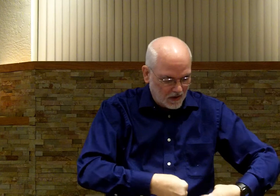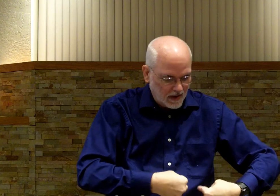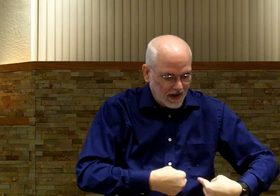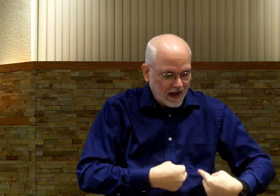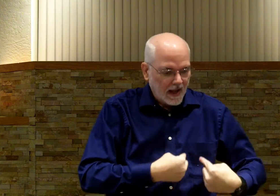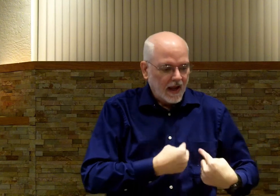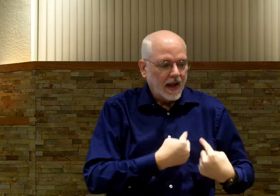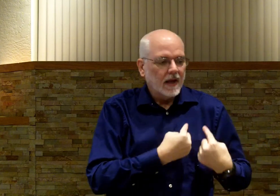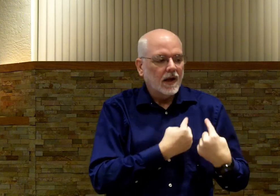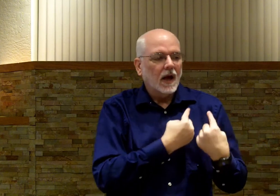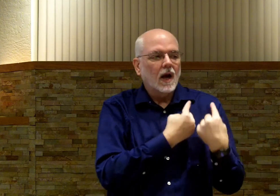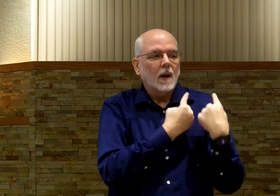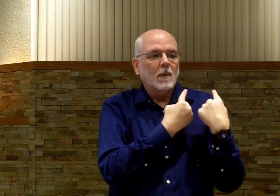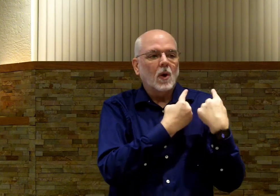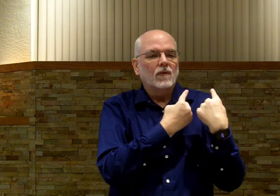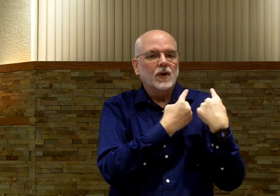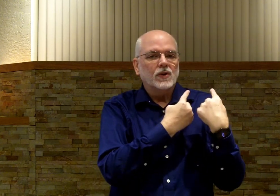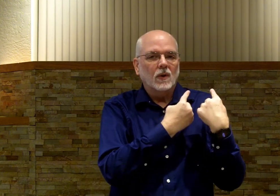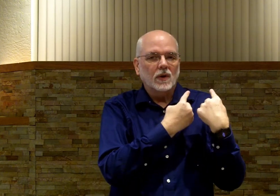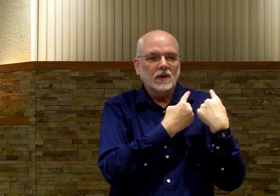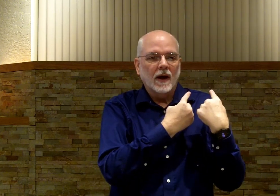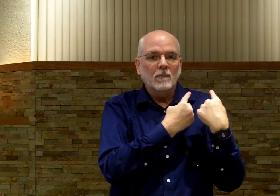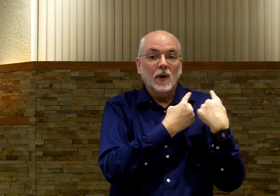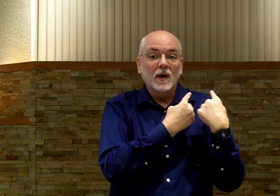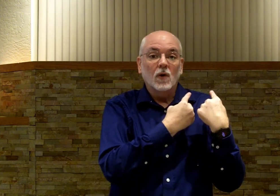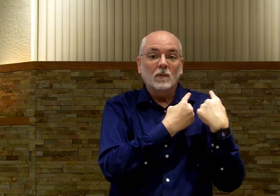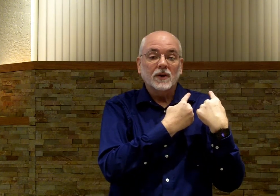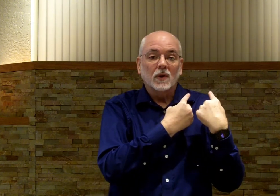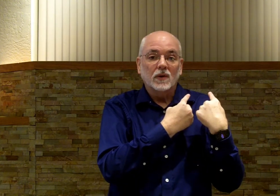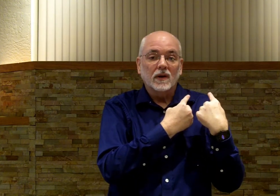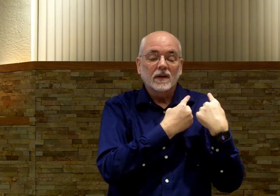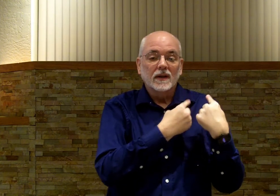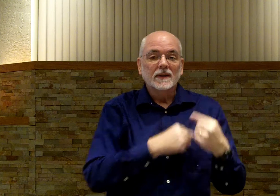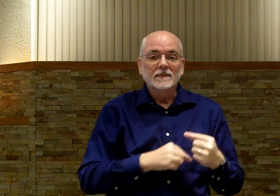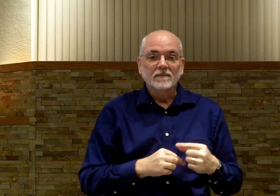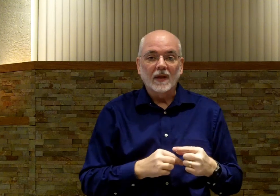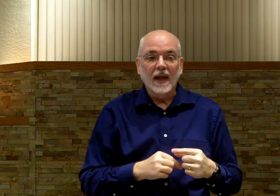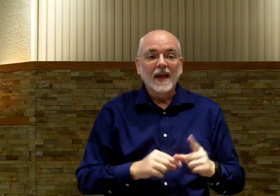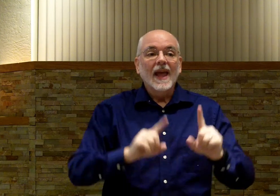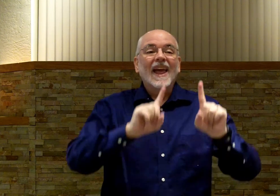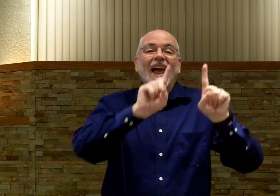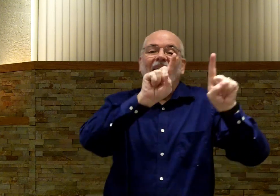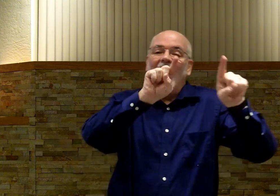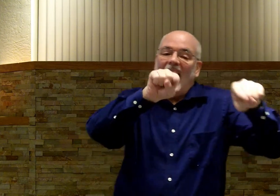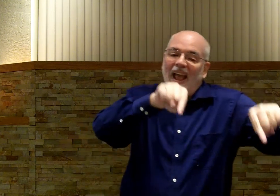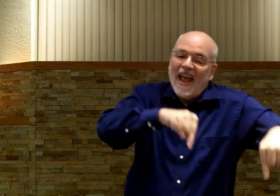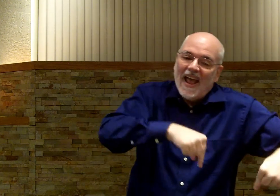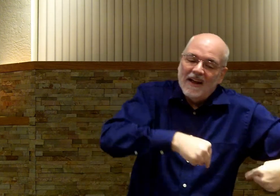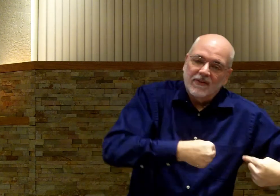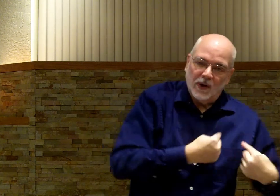and up over your shoulder. So now I'm pointing over my shoulder. Okay. Ever.